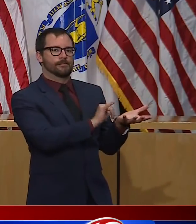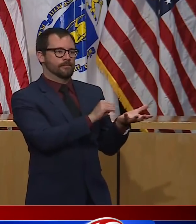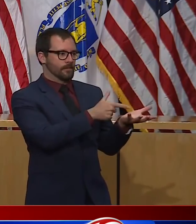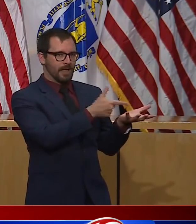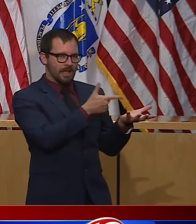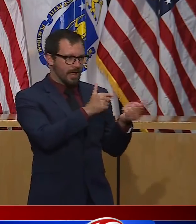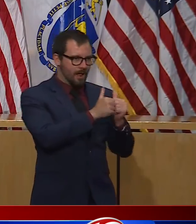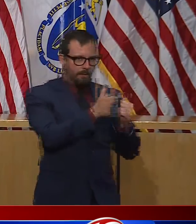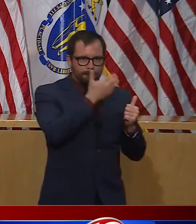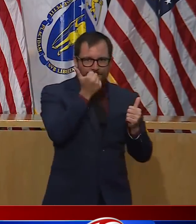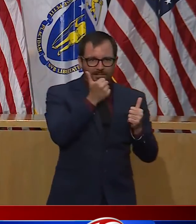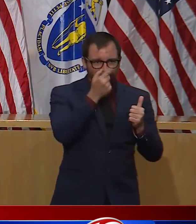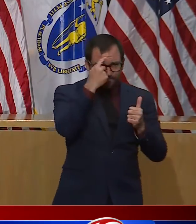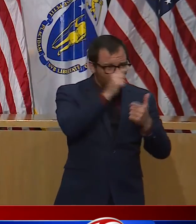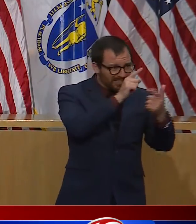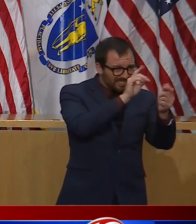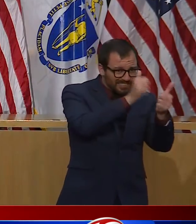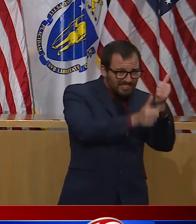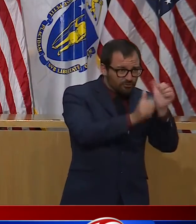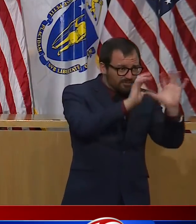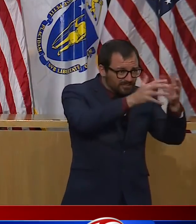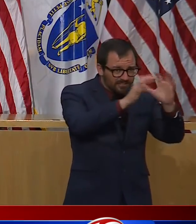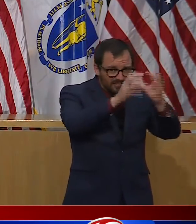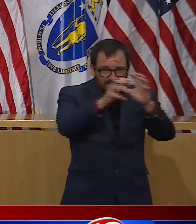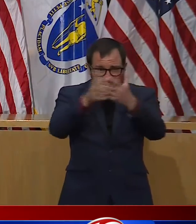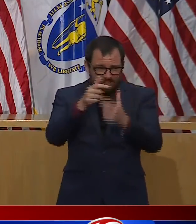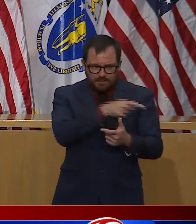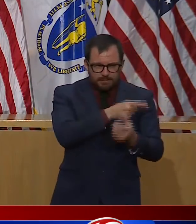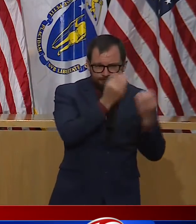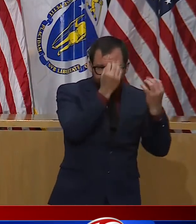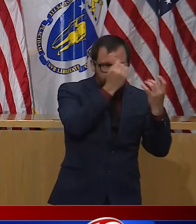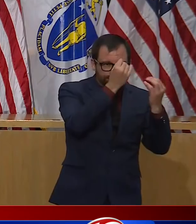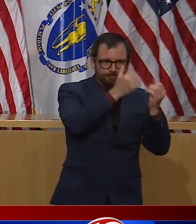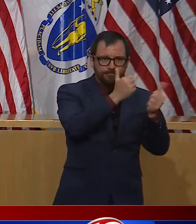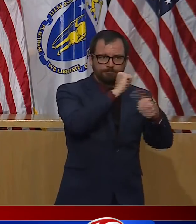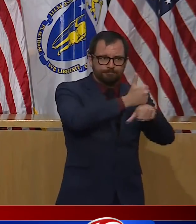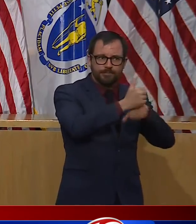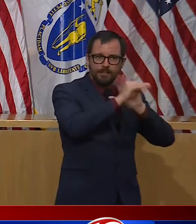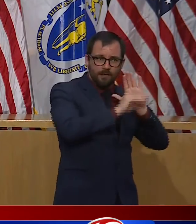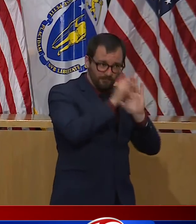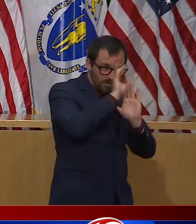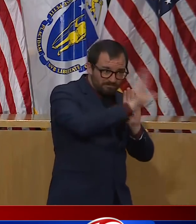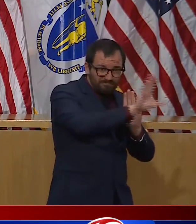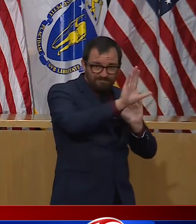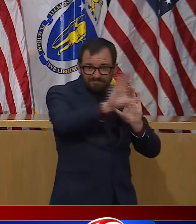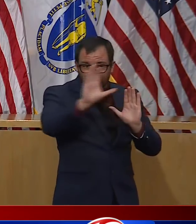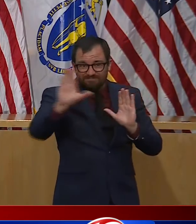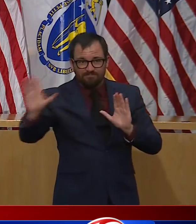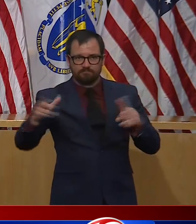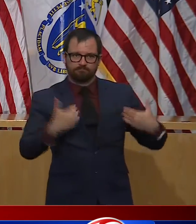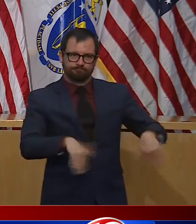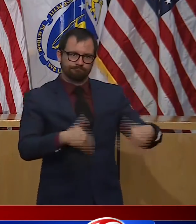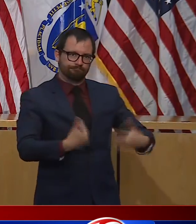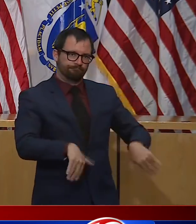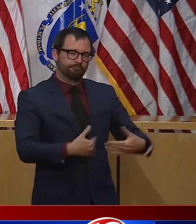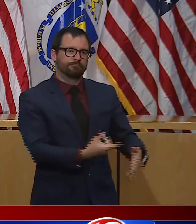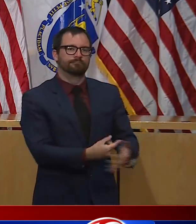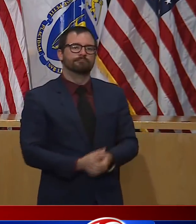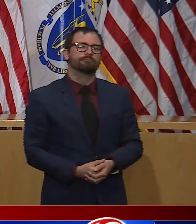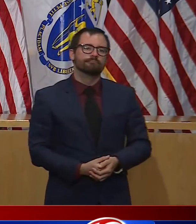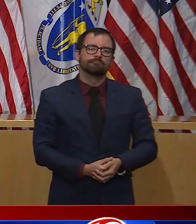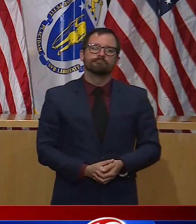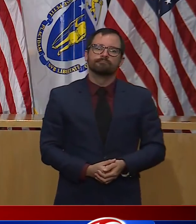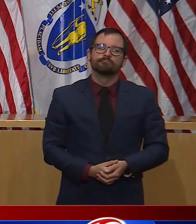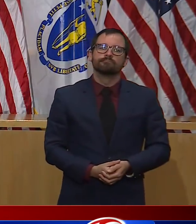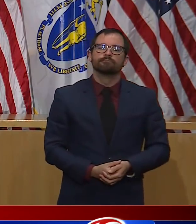Shutter, then reopen everything from a beachfront to a factory floor with standards in place to